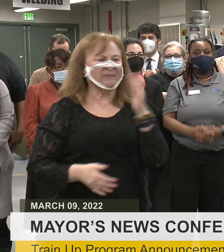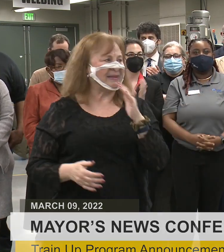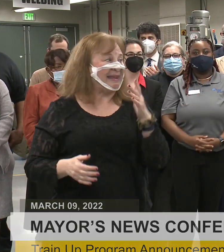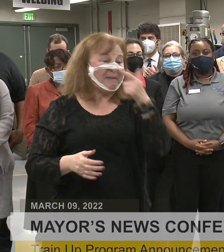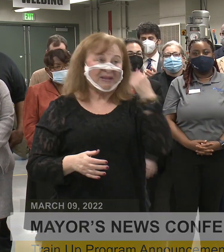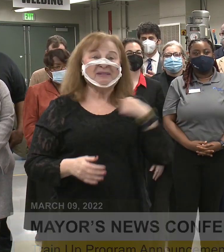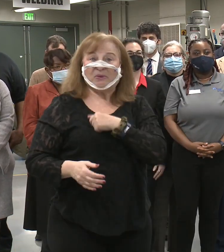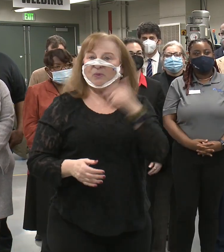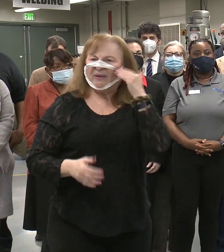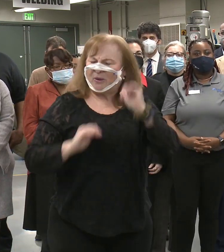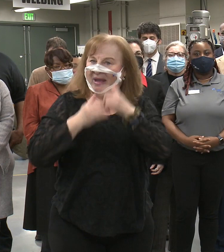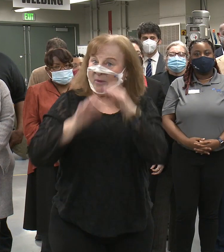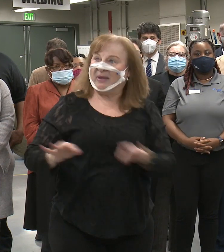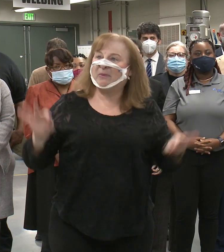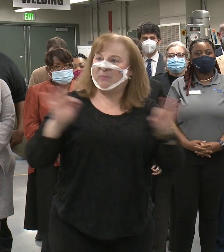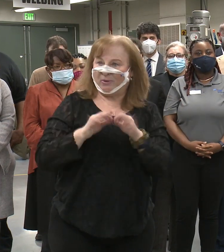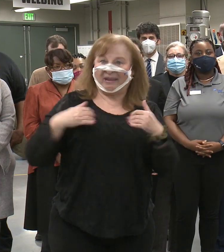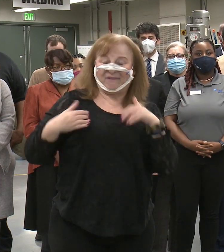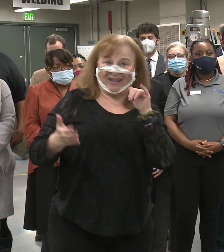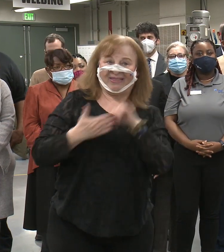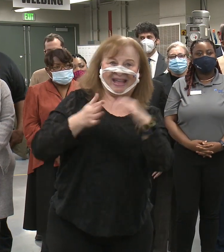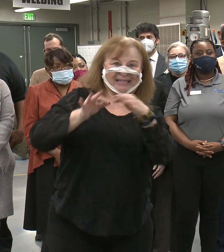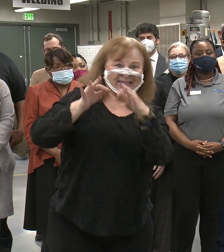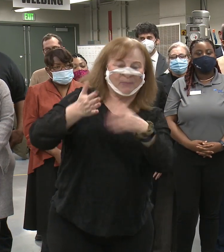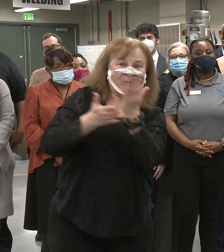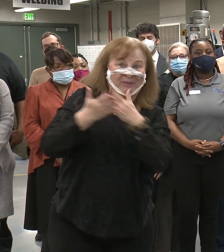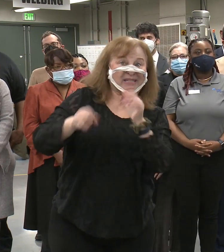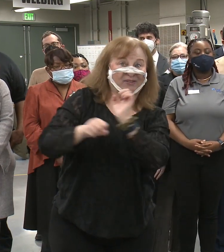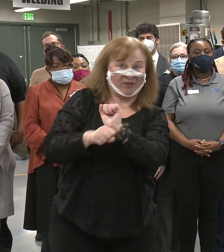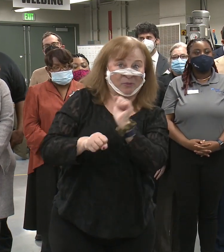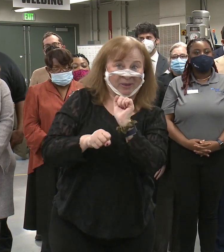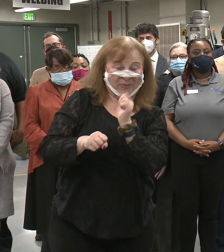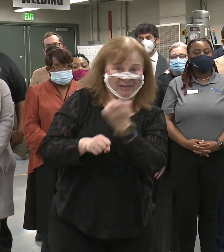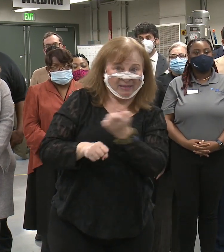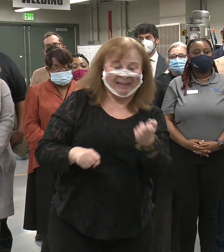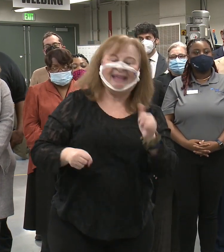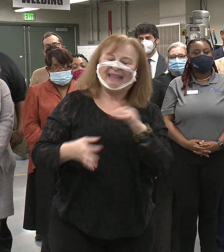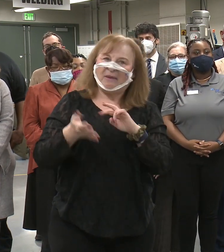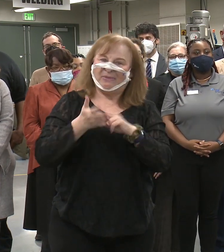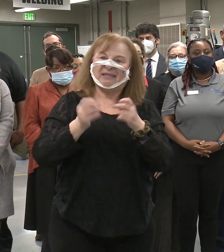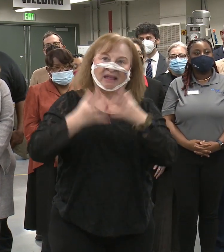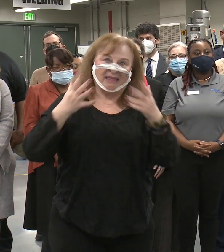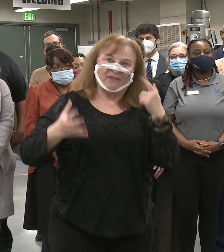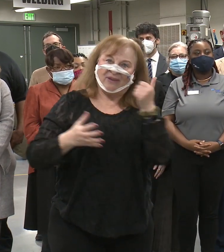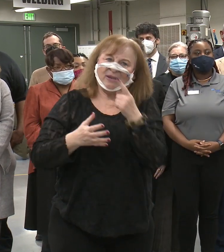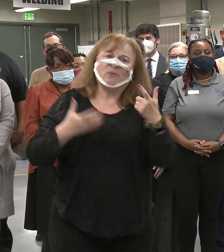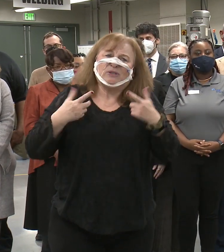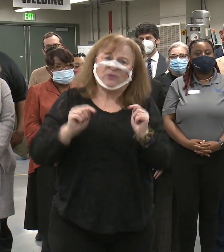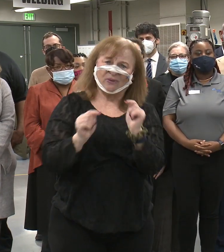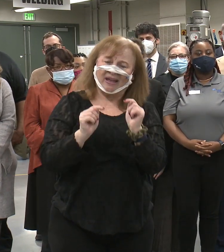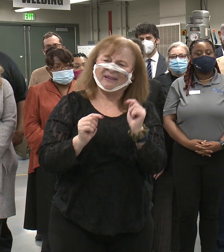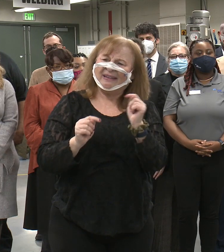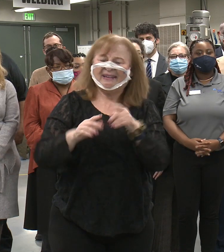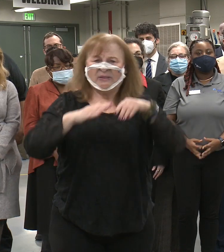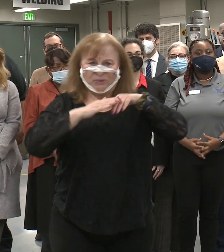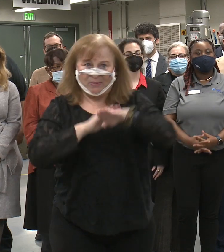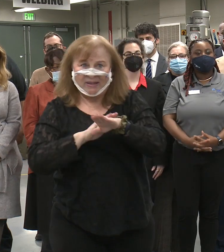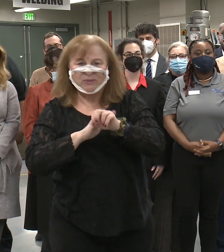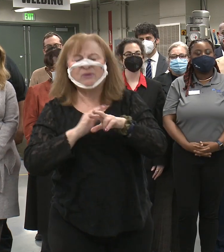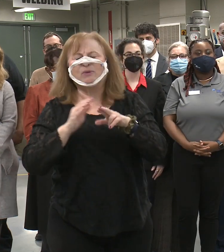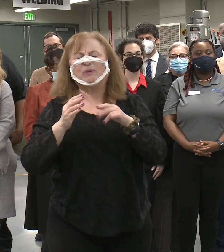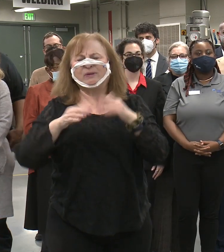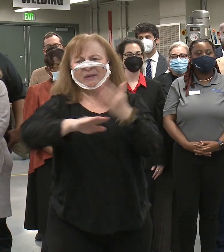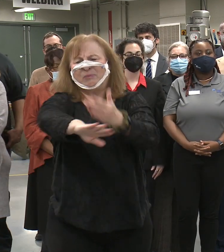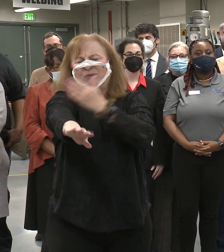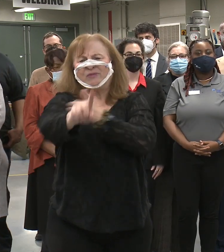Because we know how important having that simple piece of equipment, what that means now for anyone trying to enter or further